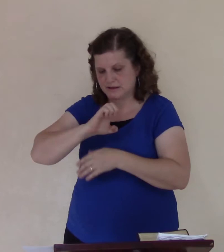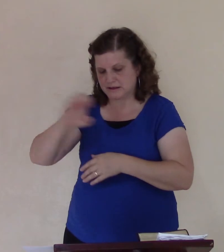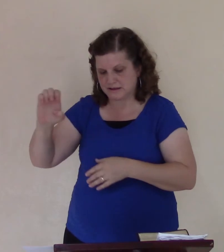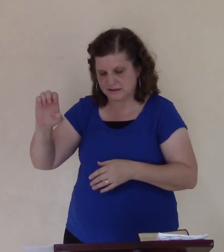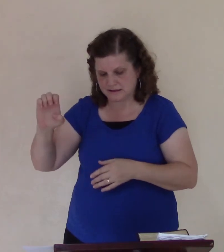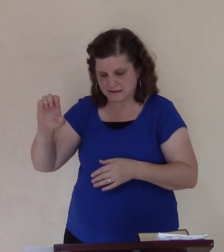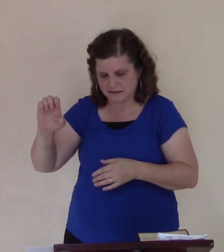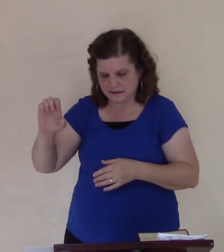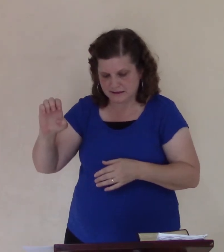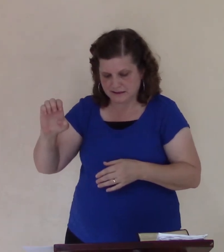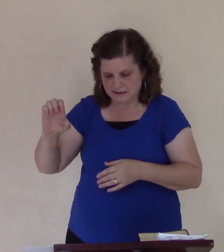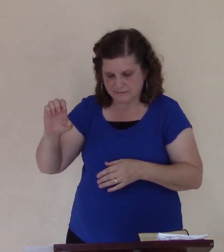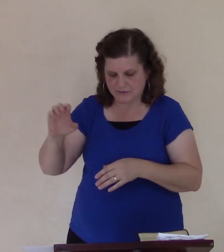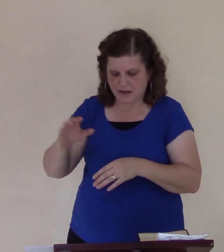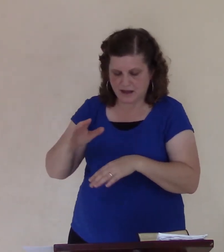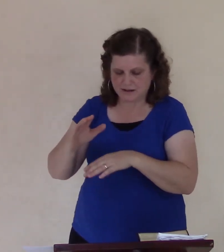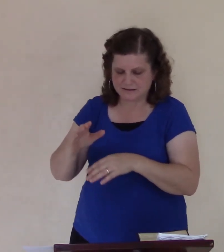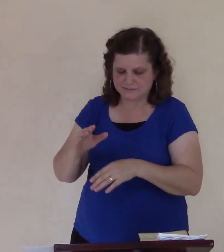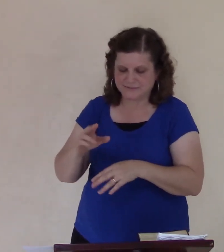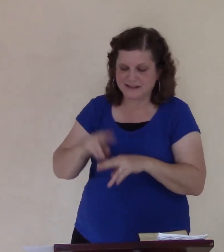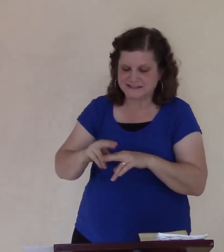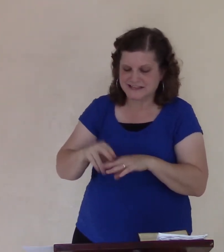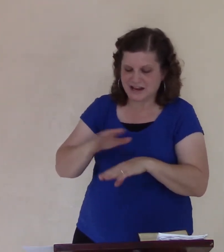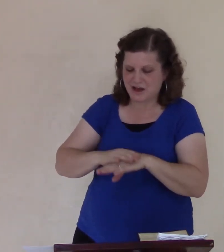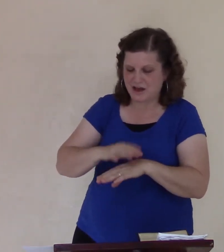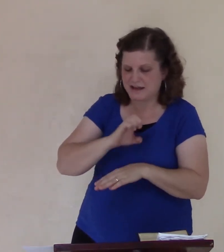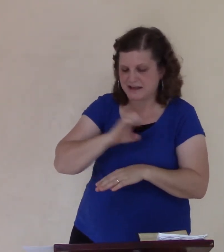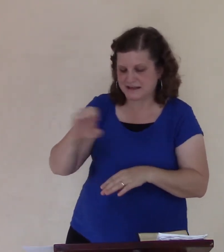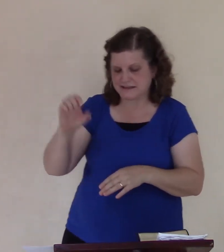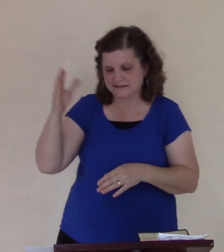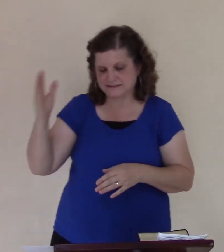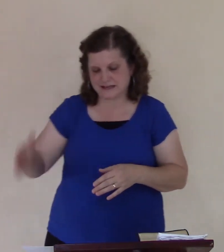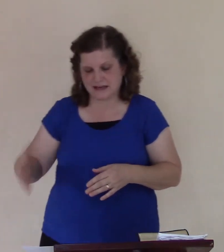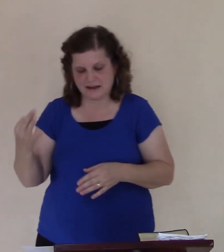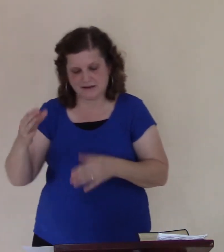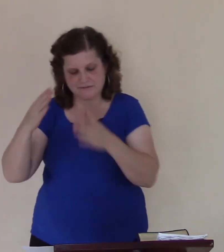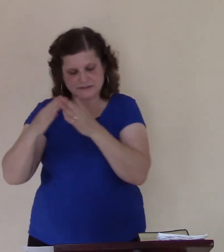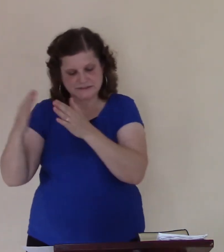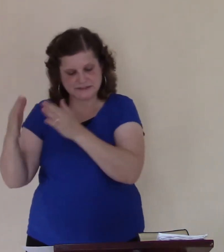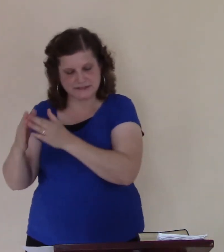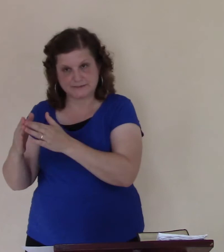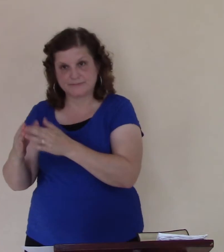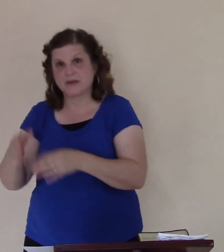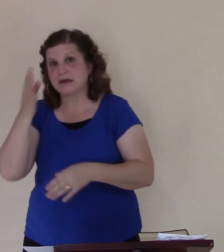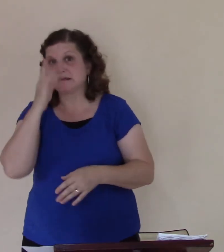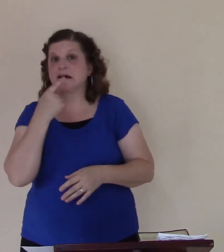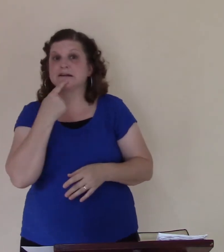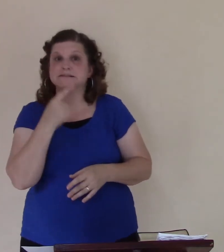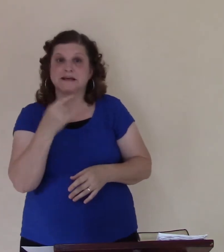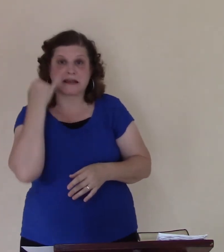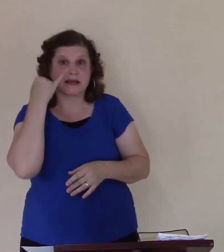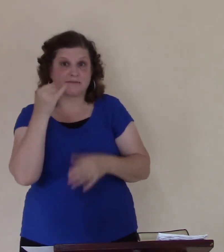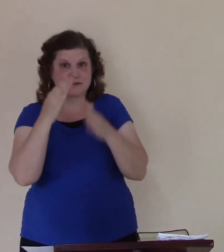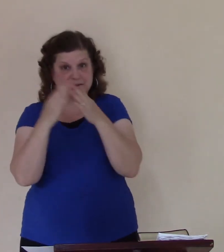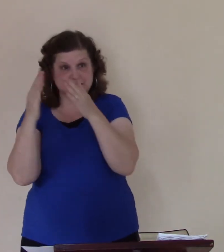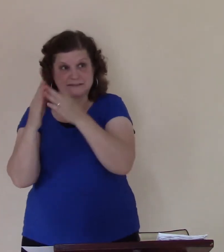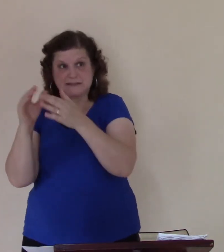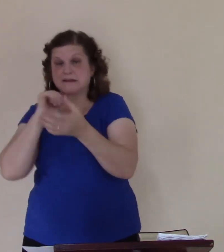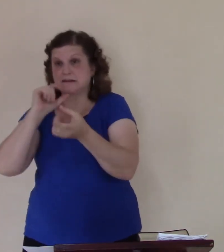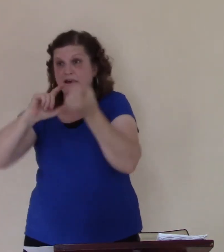So now, God has told them, if the city does not be painted, if they don't turn, I'm going to destroy them. Jonah's